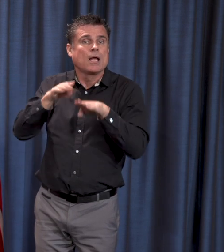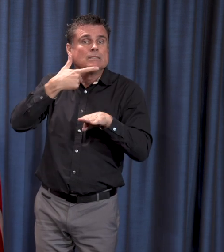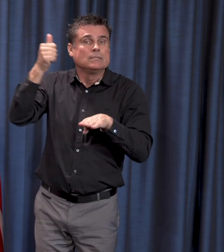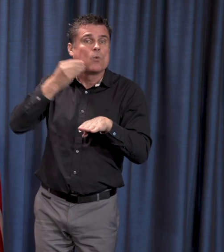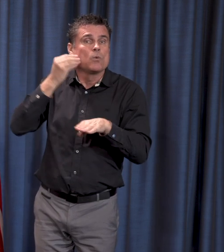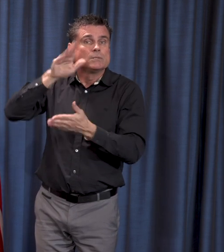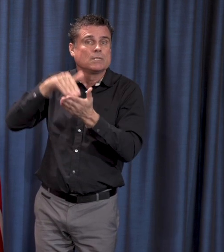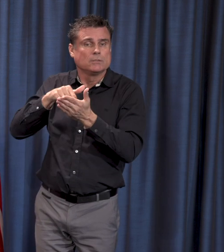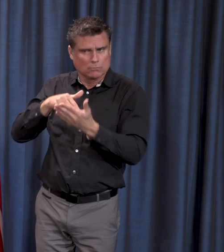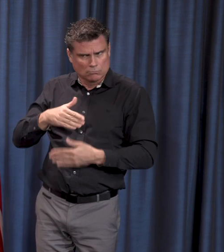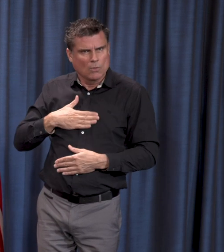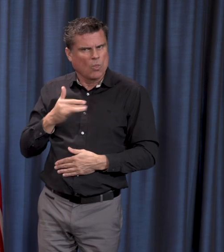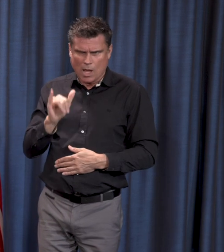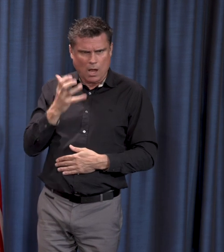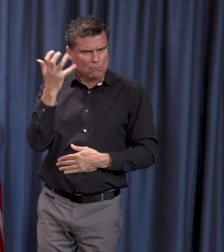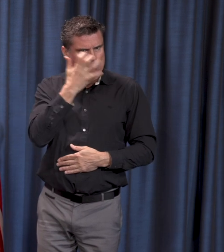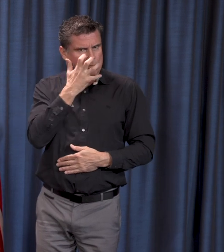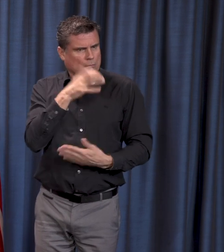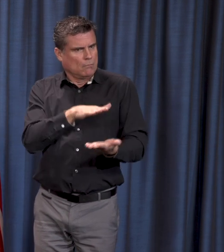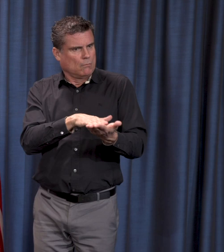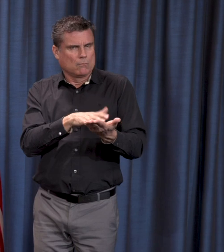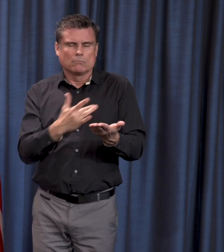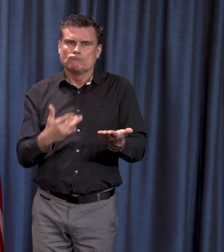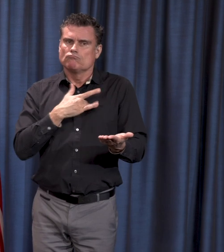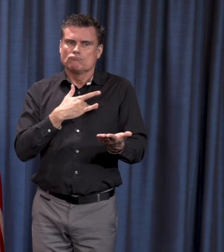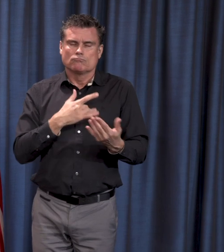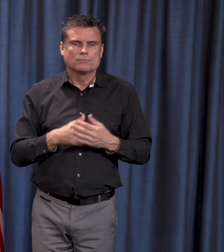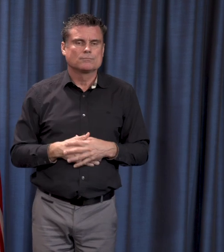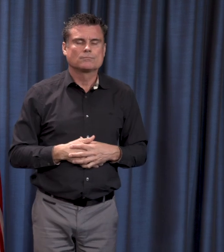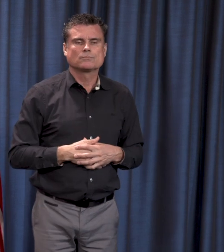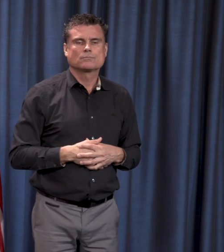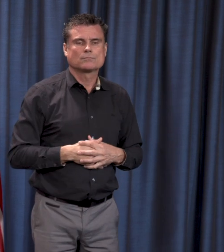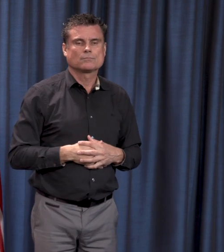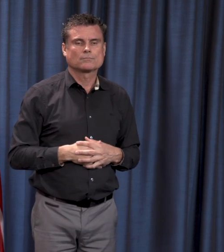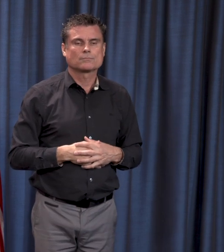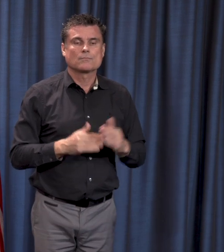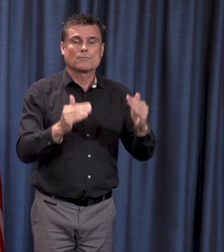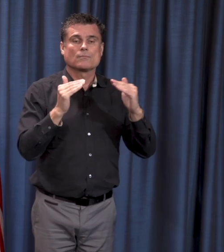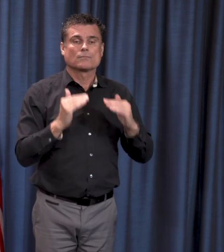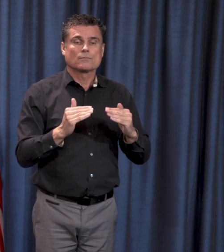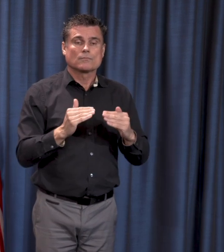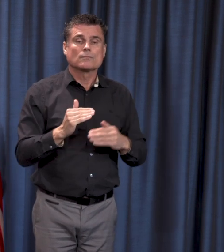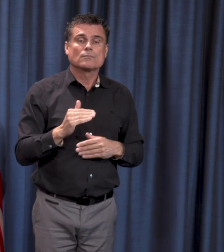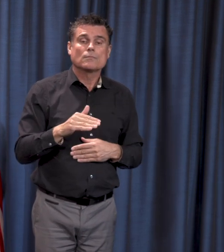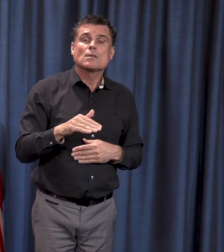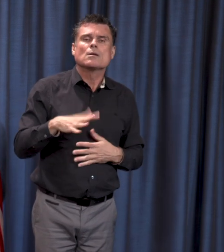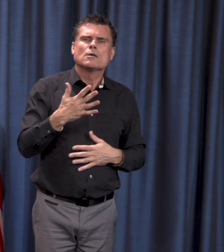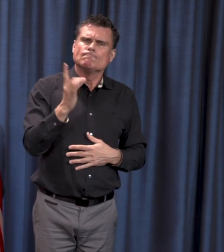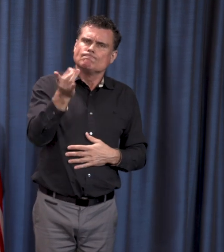talked about acute care capacity. I just wanted to update you on on that acute care capacity. We've increased